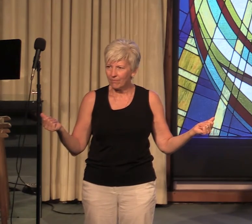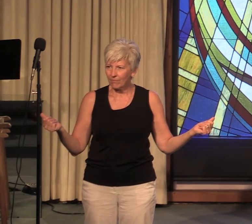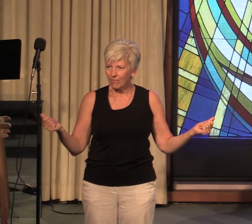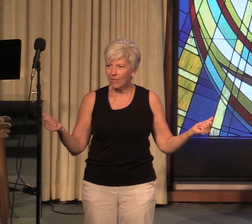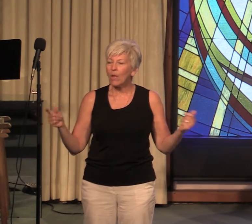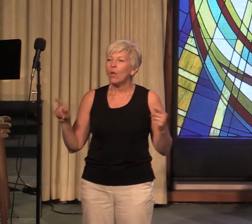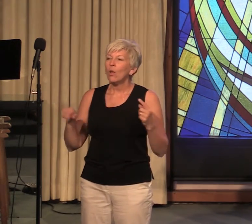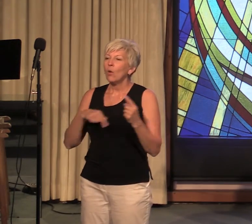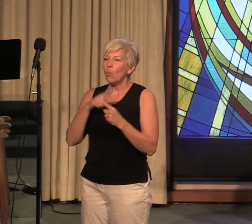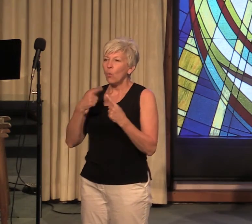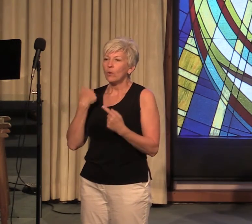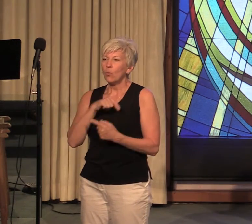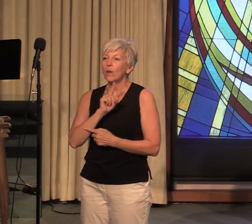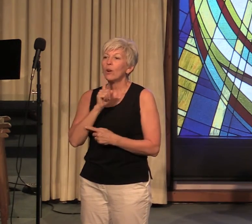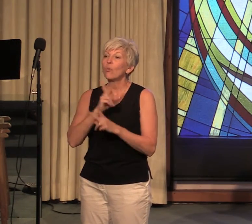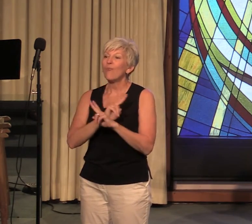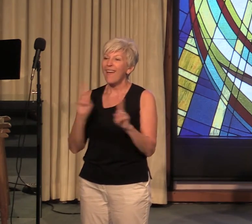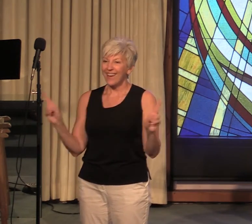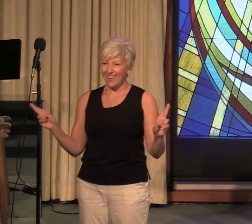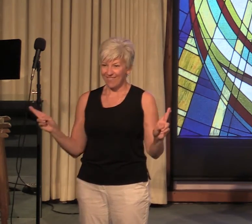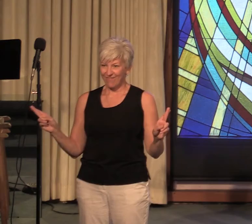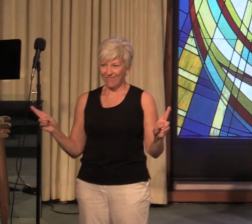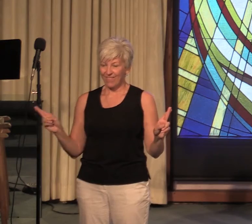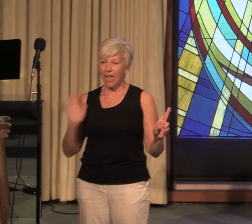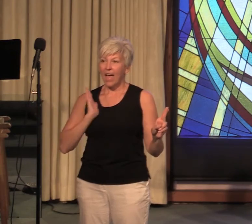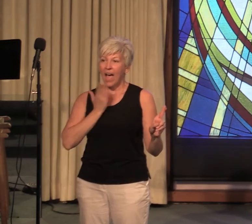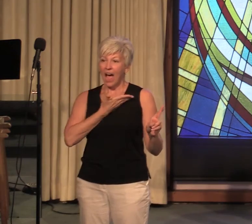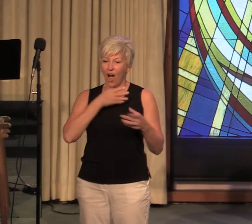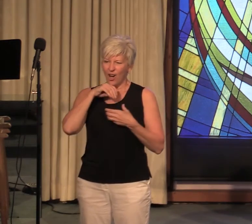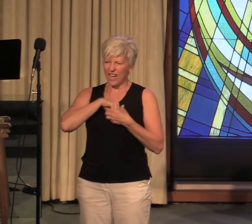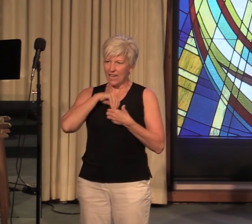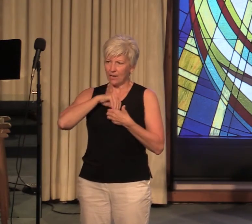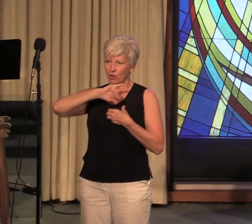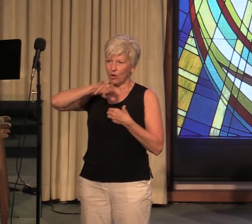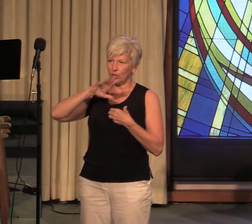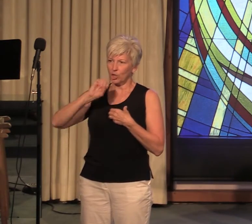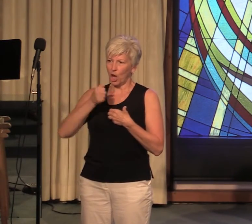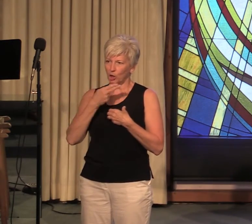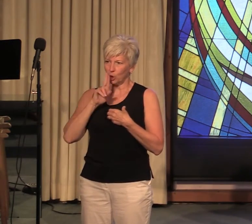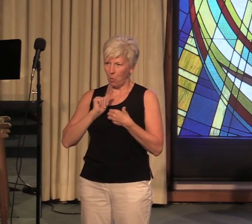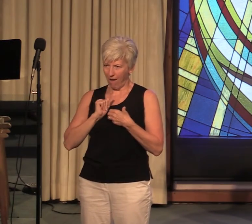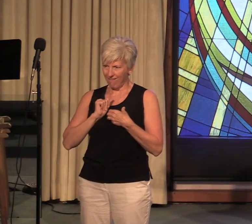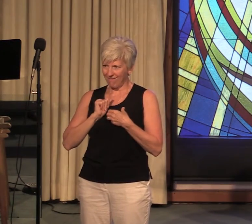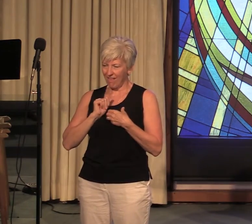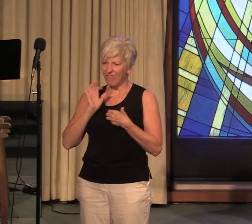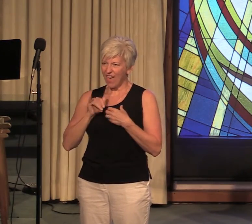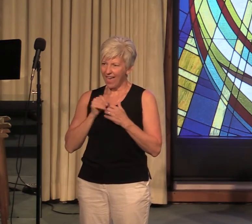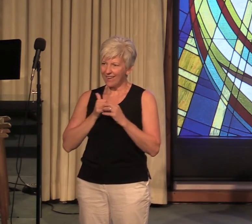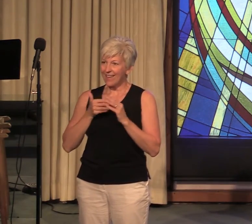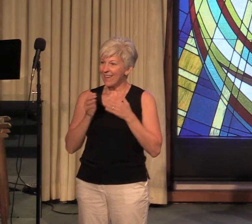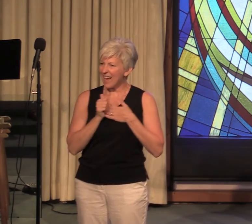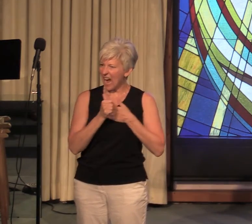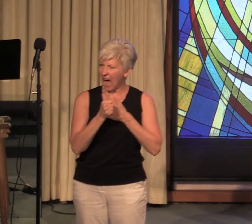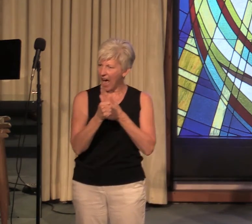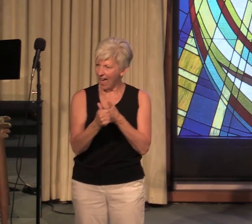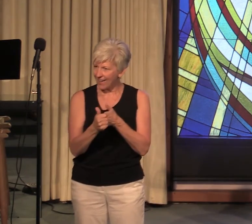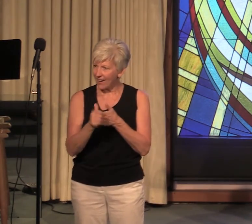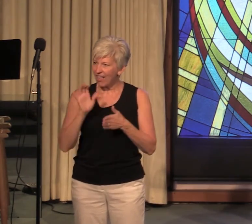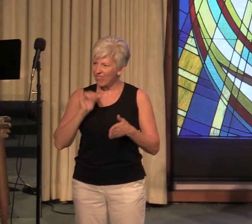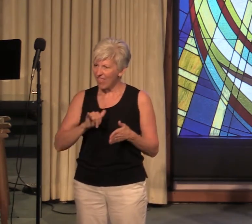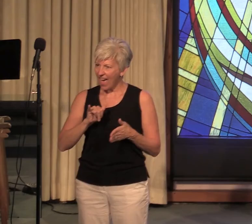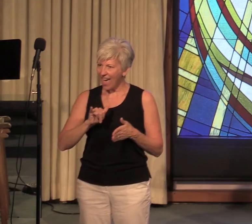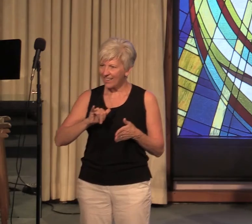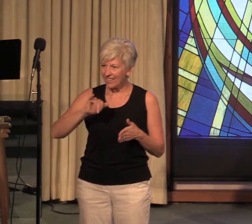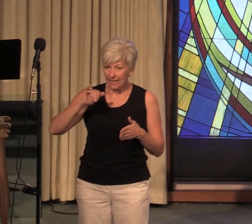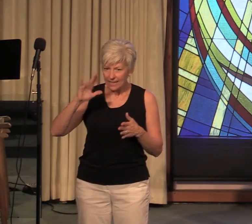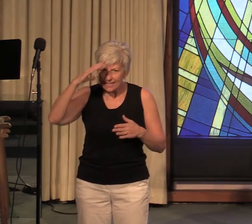when we're ready our inner Joshua that that guide that scout that